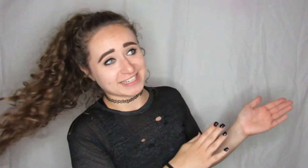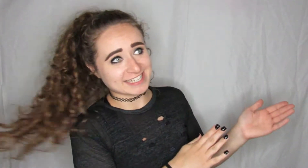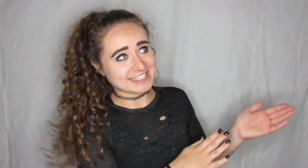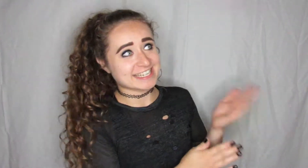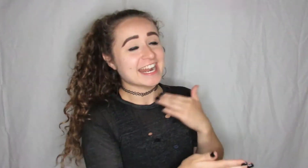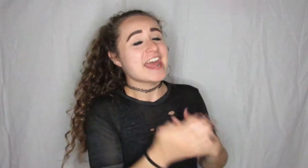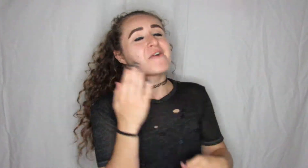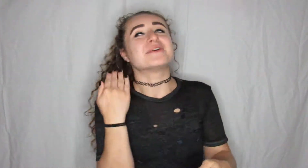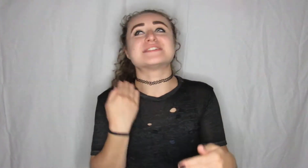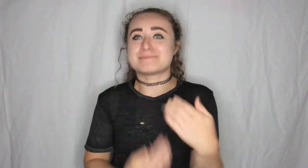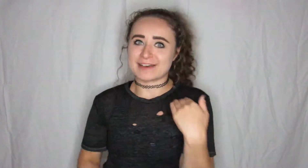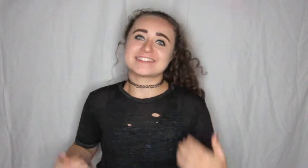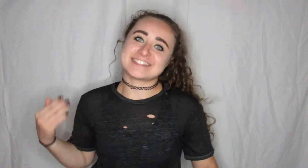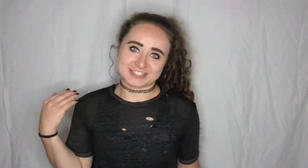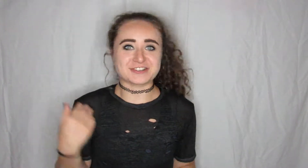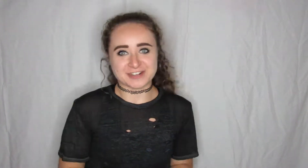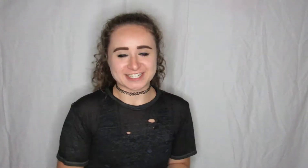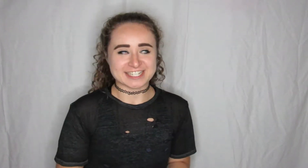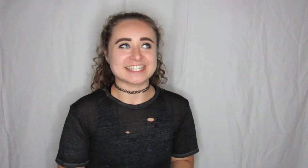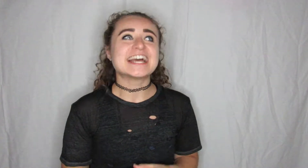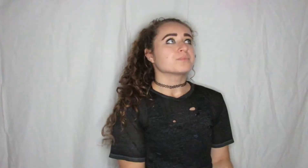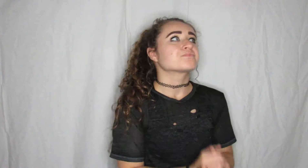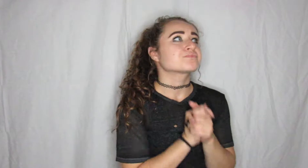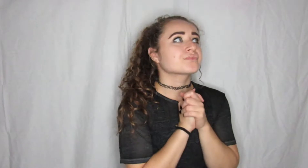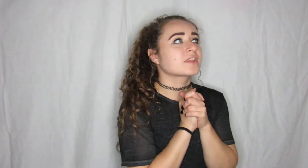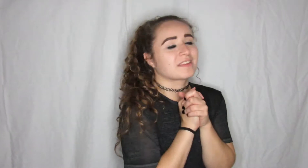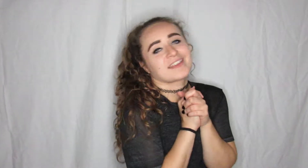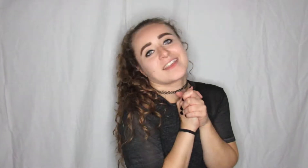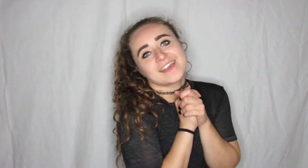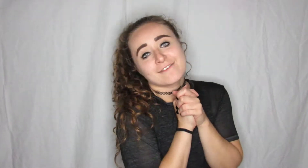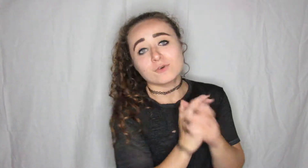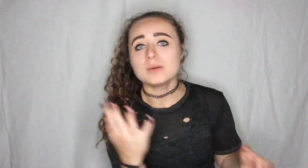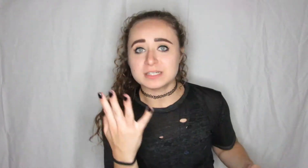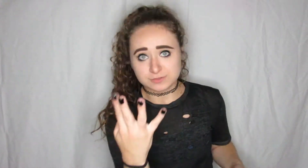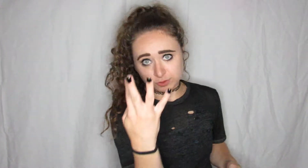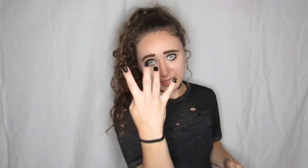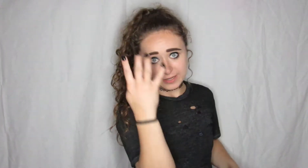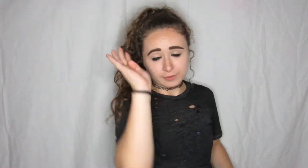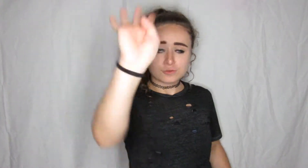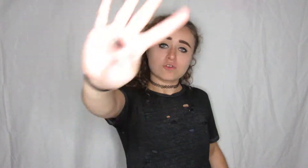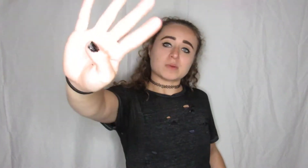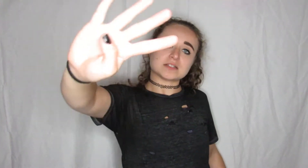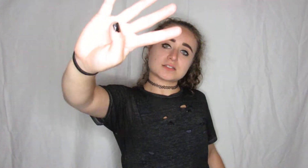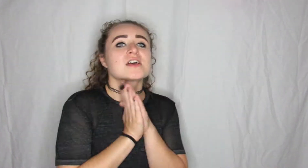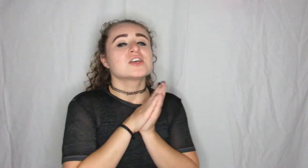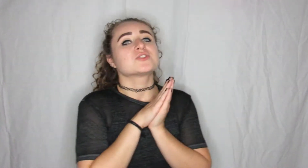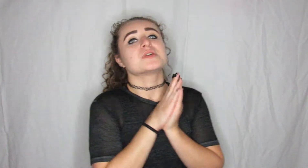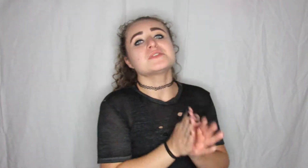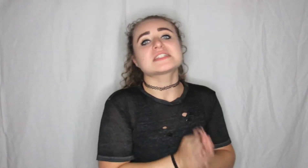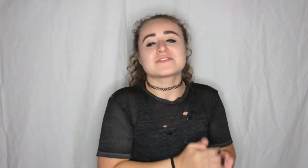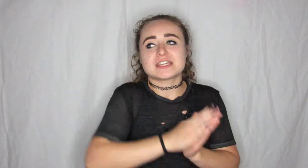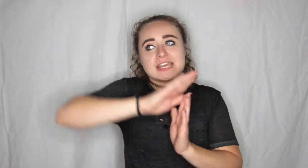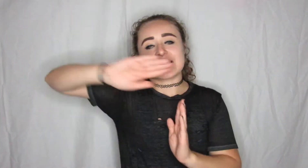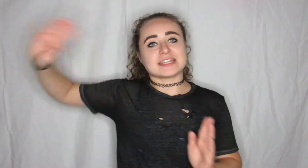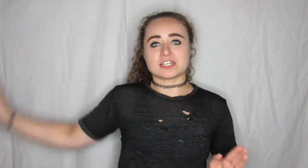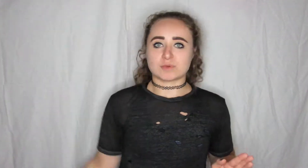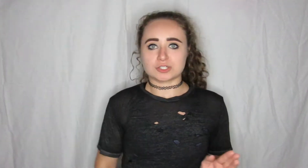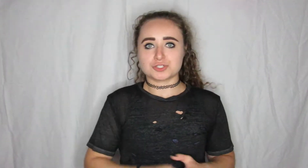that I did was about the situation four months flew by four months so he was leaving at the end of March